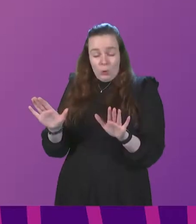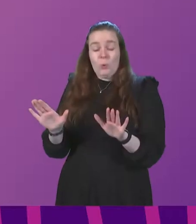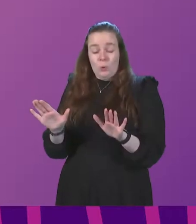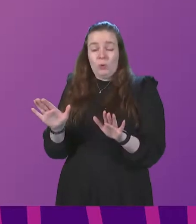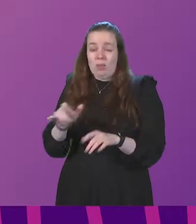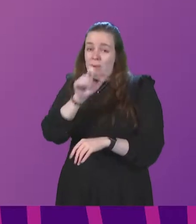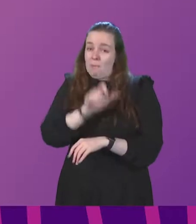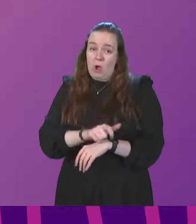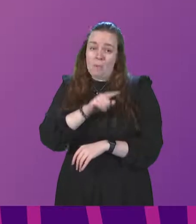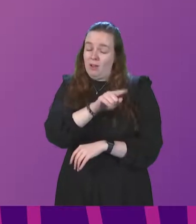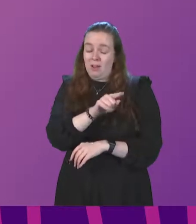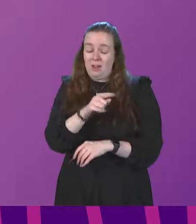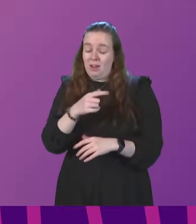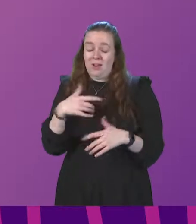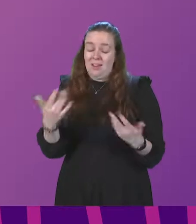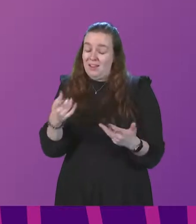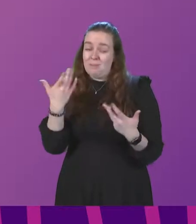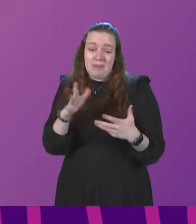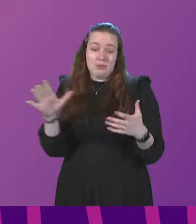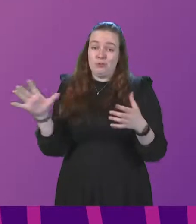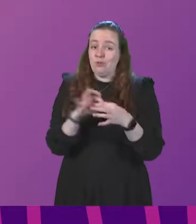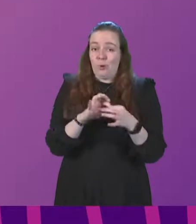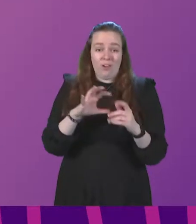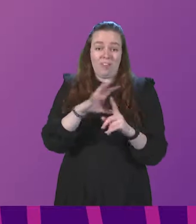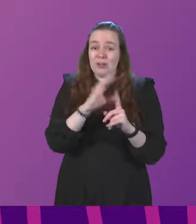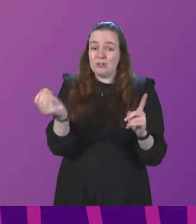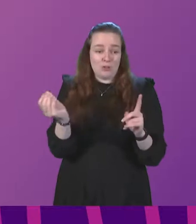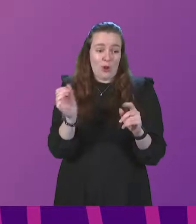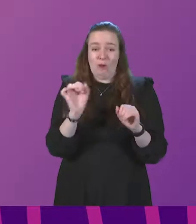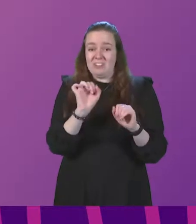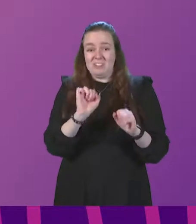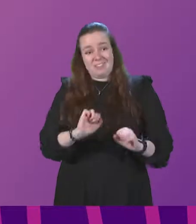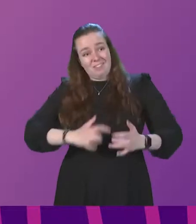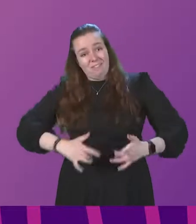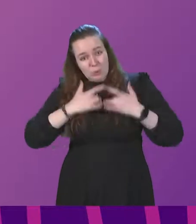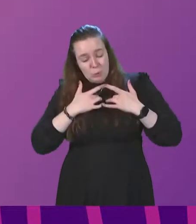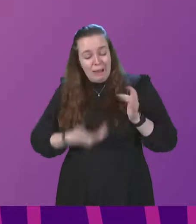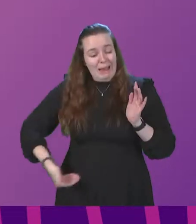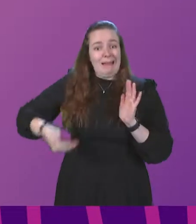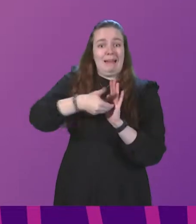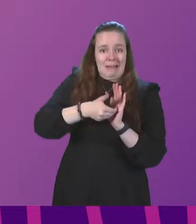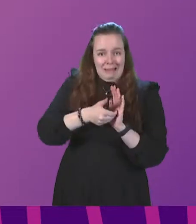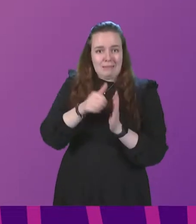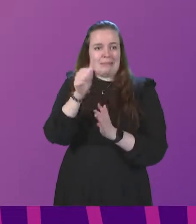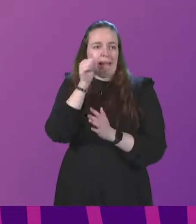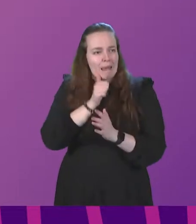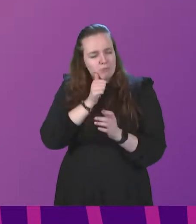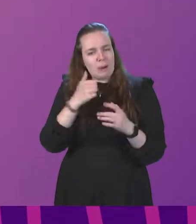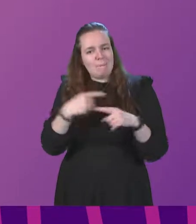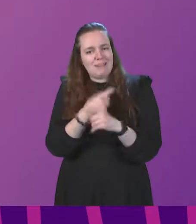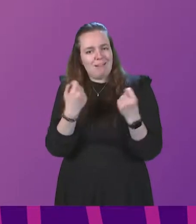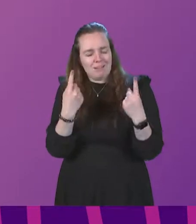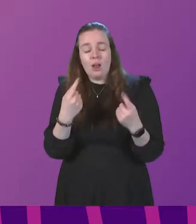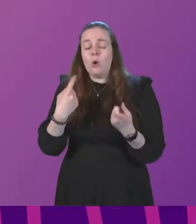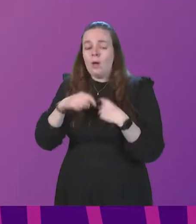who I'm afraid has joined her colleagues in the Scottish Conservatives by adding to the deliberate misunderstanding of this, we will continue